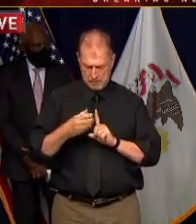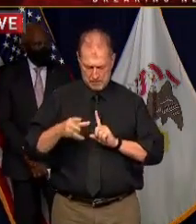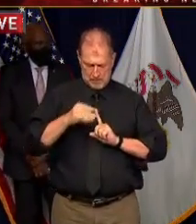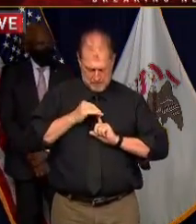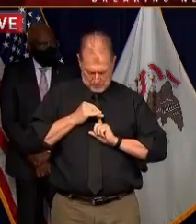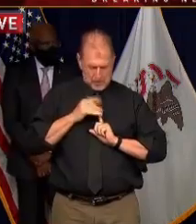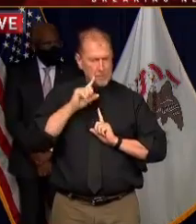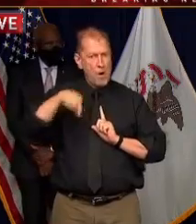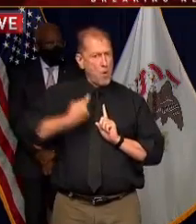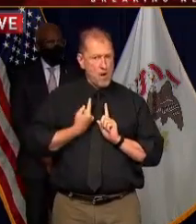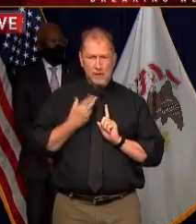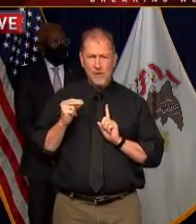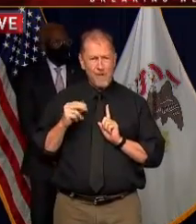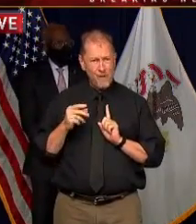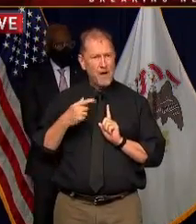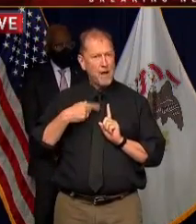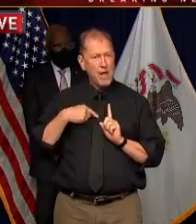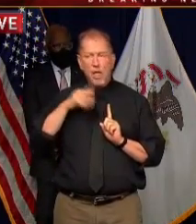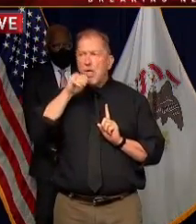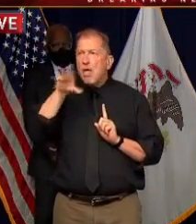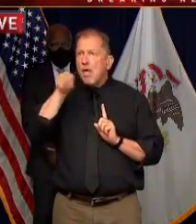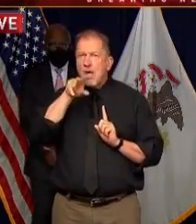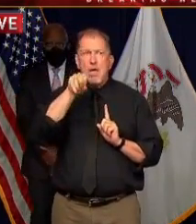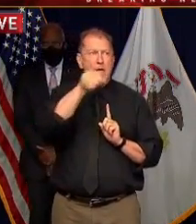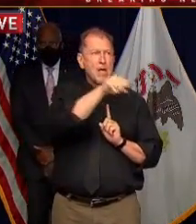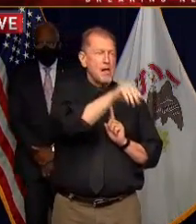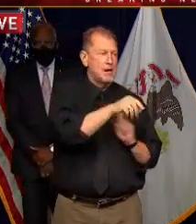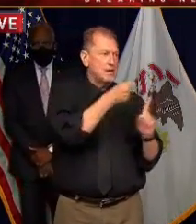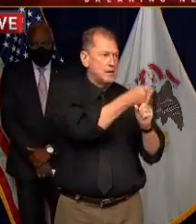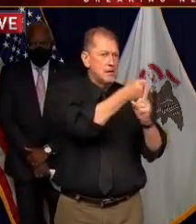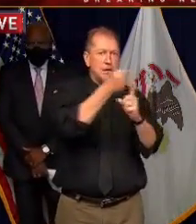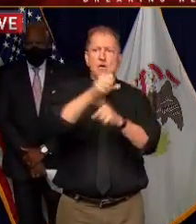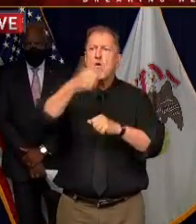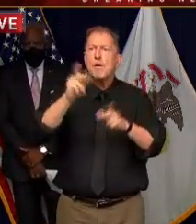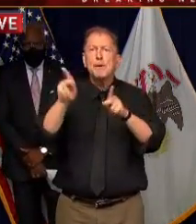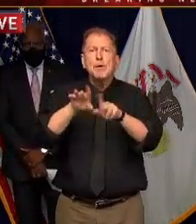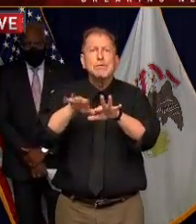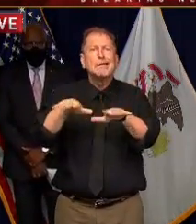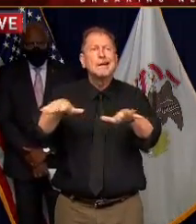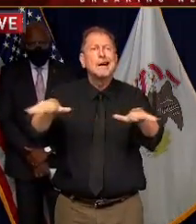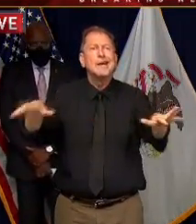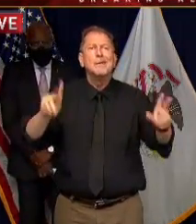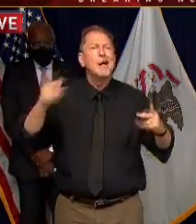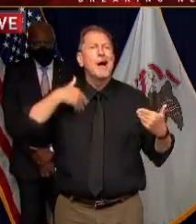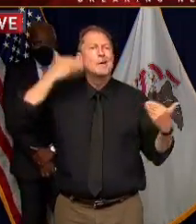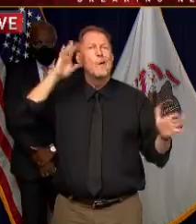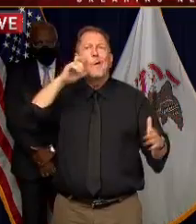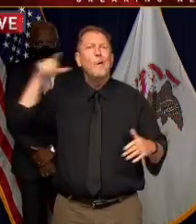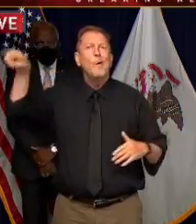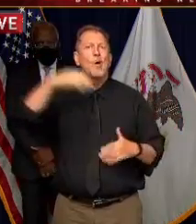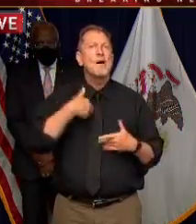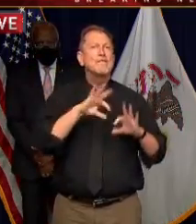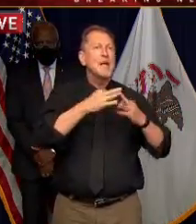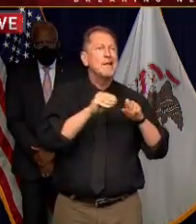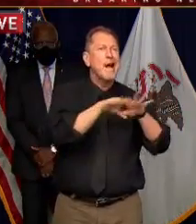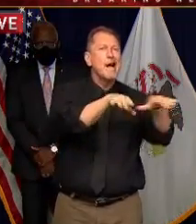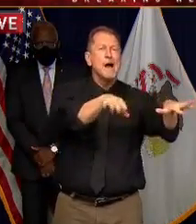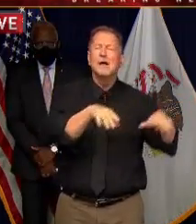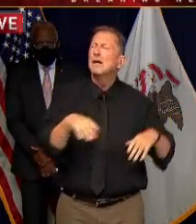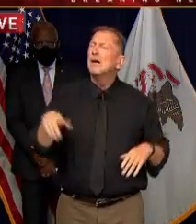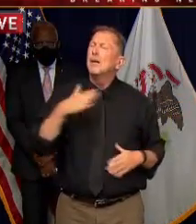the health of others around them or even people they don't know please let's think of everyone